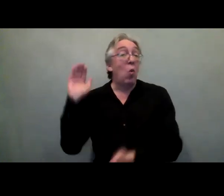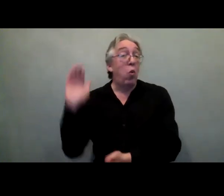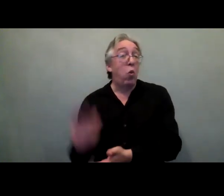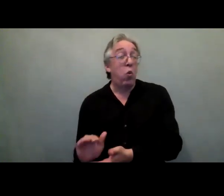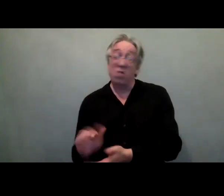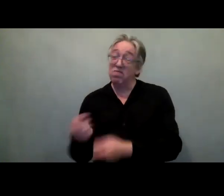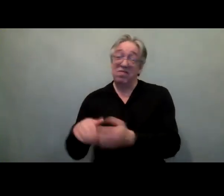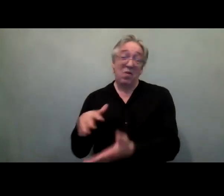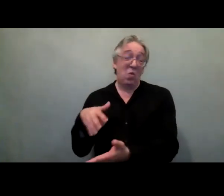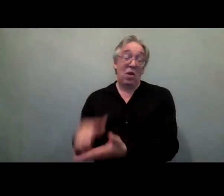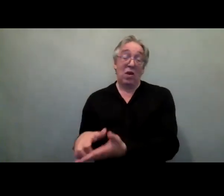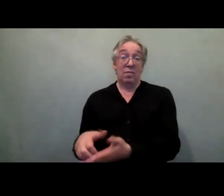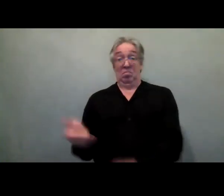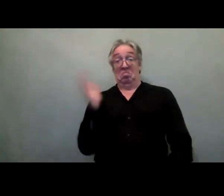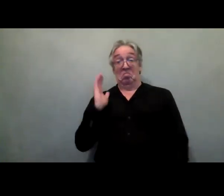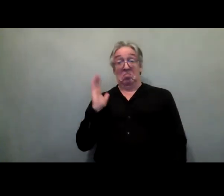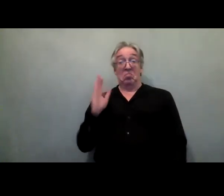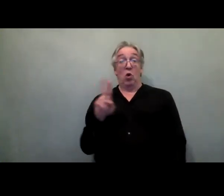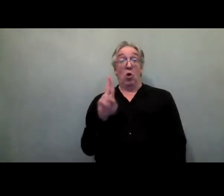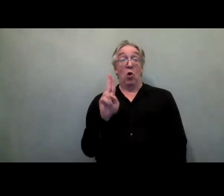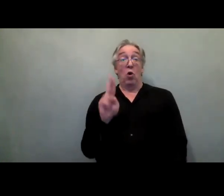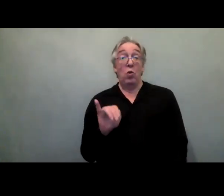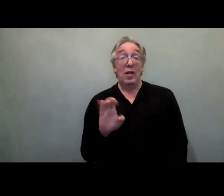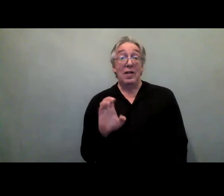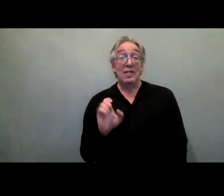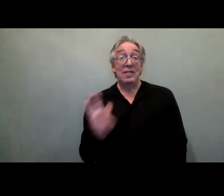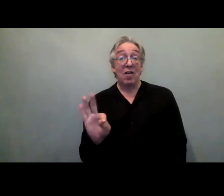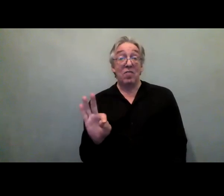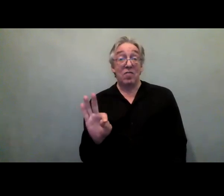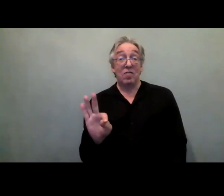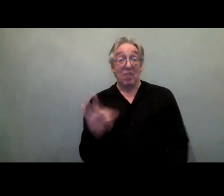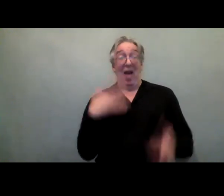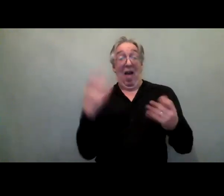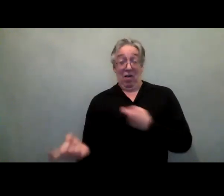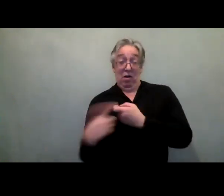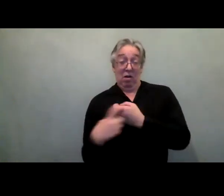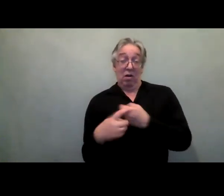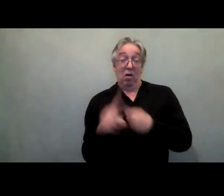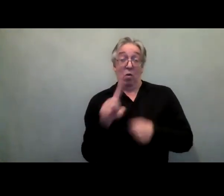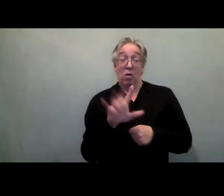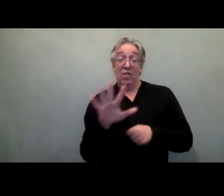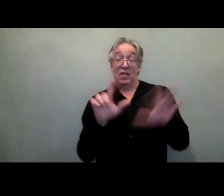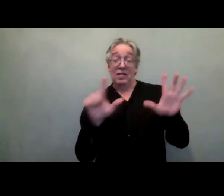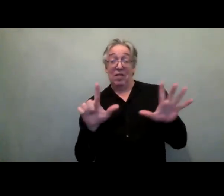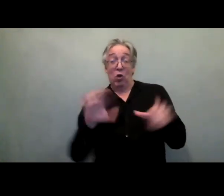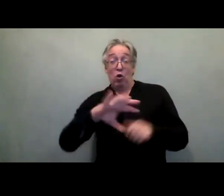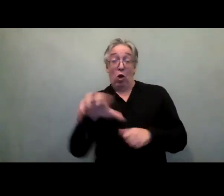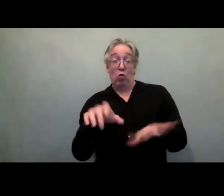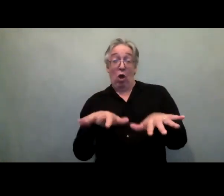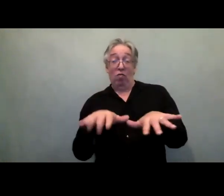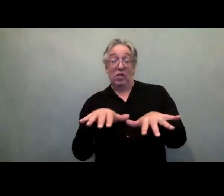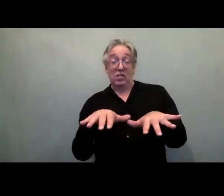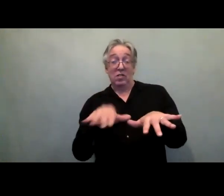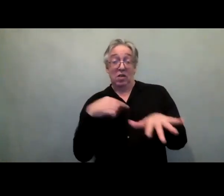been launched by UNICEF through our network of 157 country offices found that over